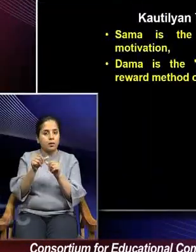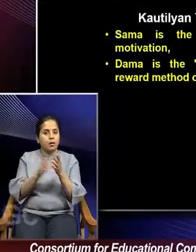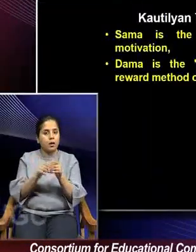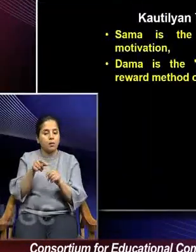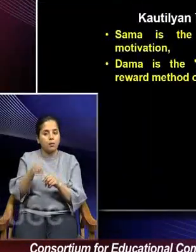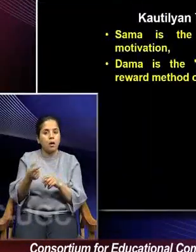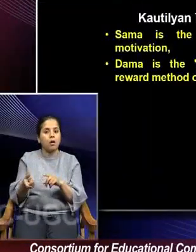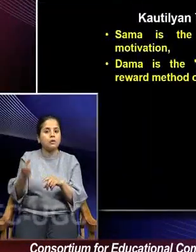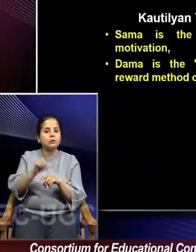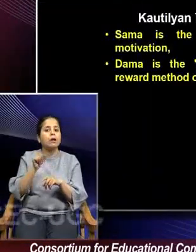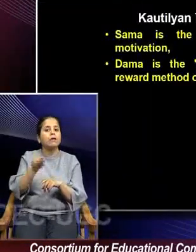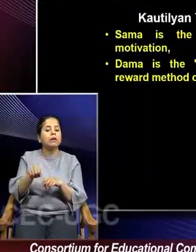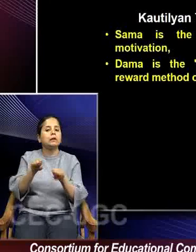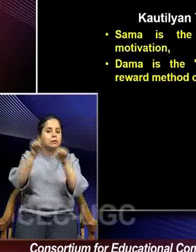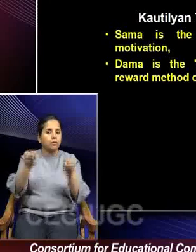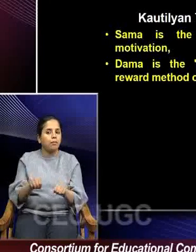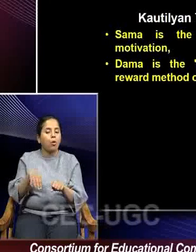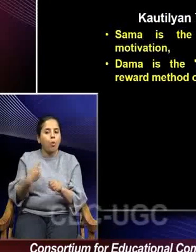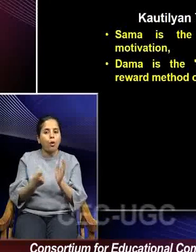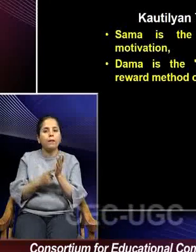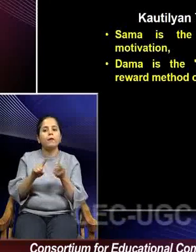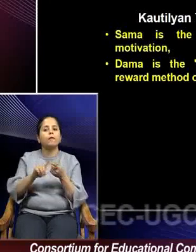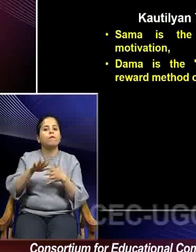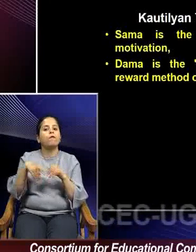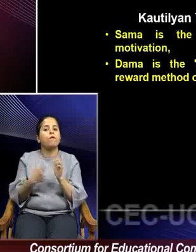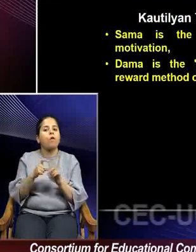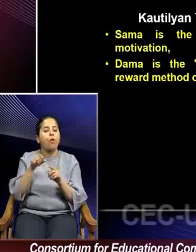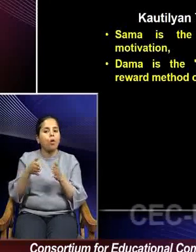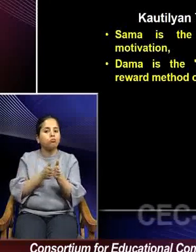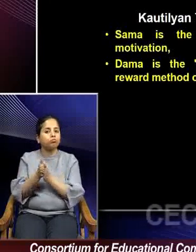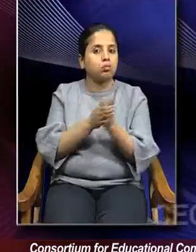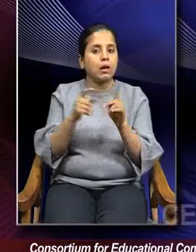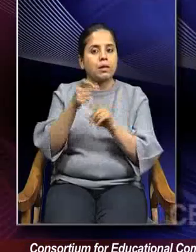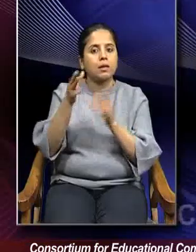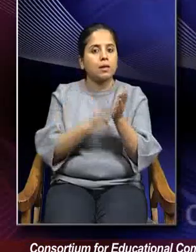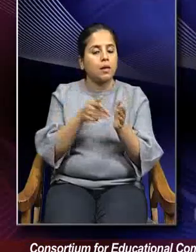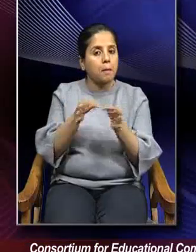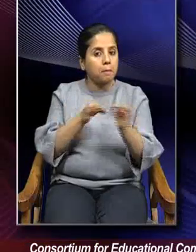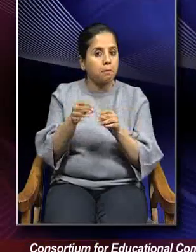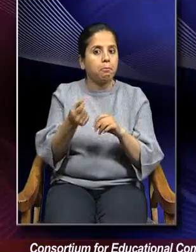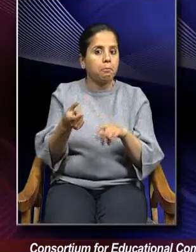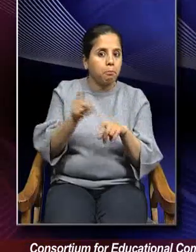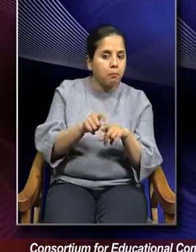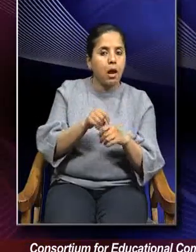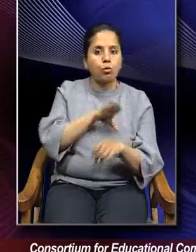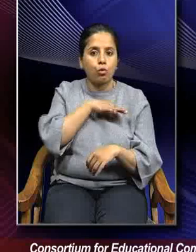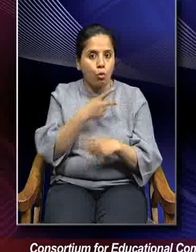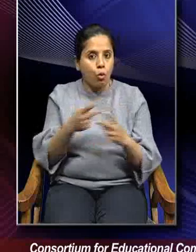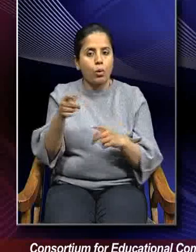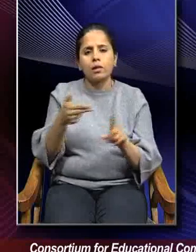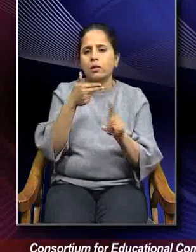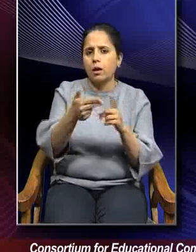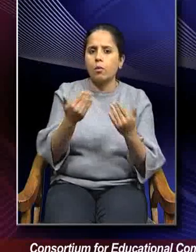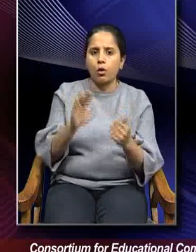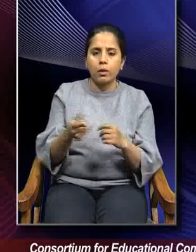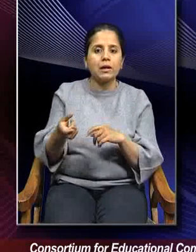an incentive system or the reward method of motivation. As a Dama indicates about the price, the cost, you can call it as the